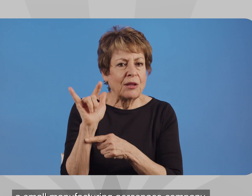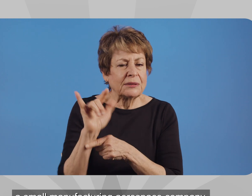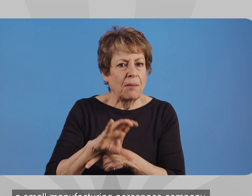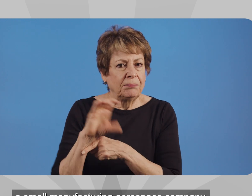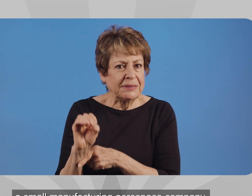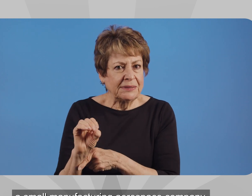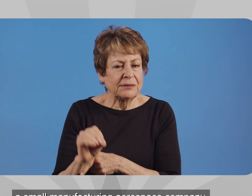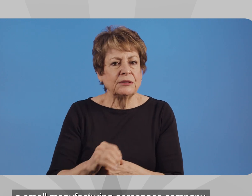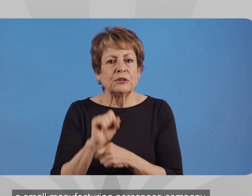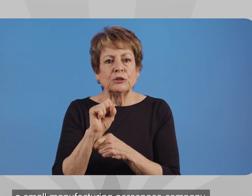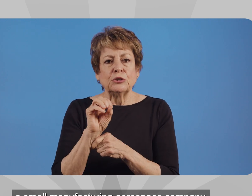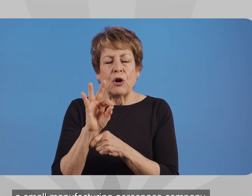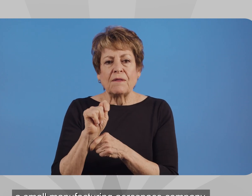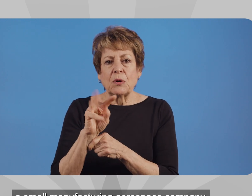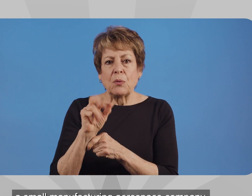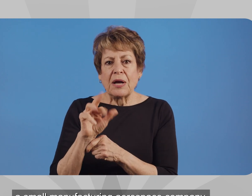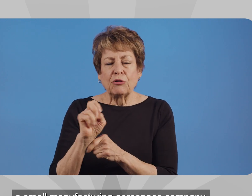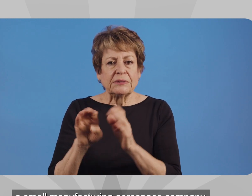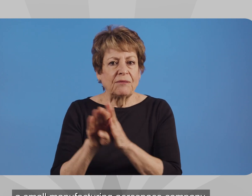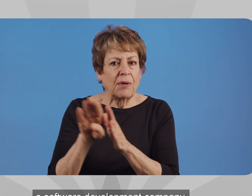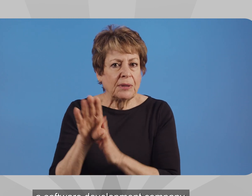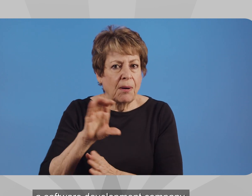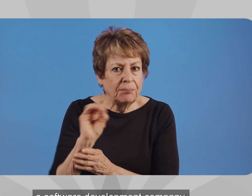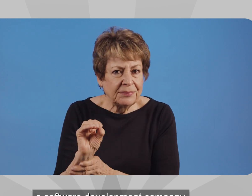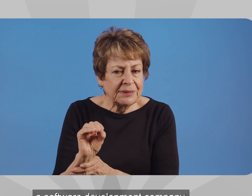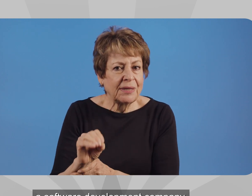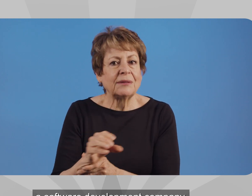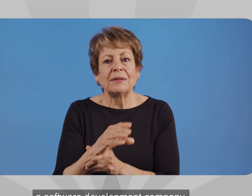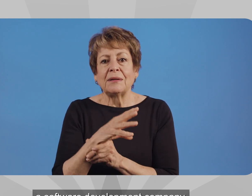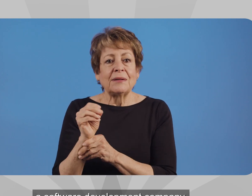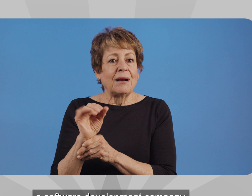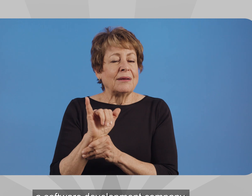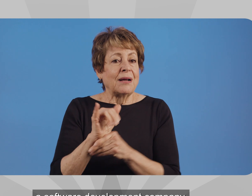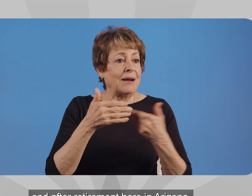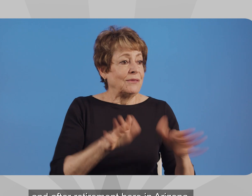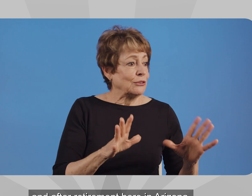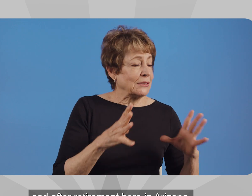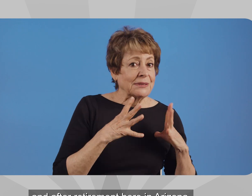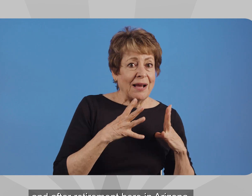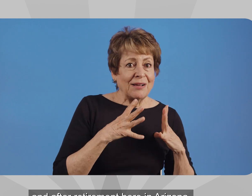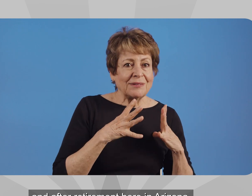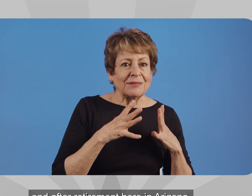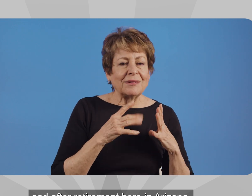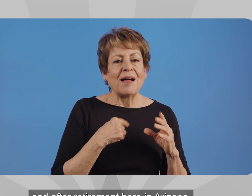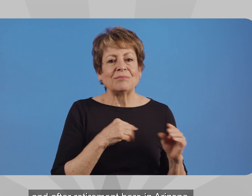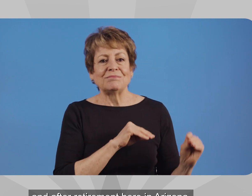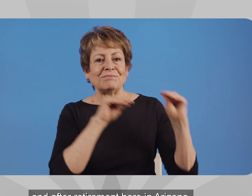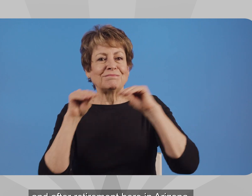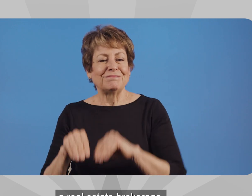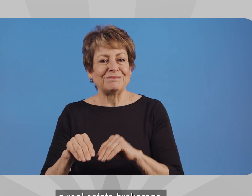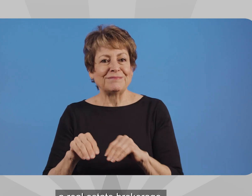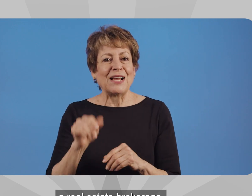a small manufacturing aerospace company, a software development company, and after retirement here in